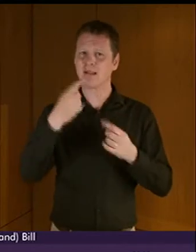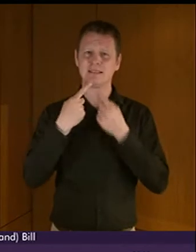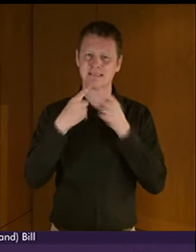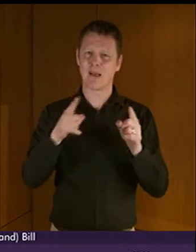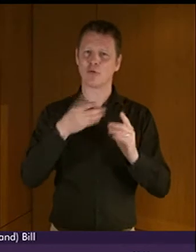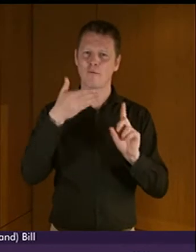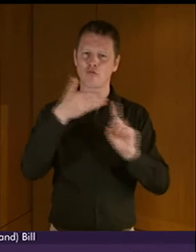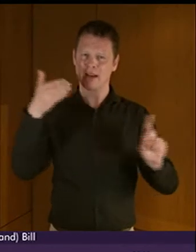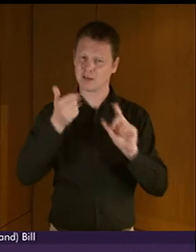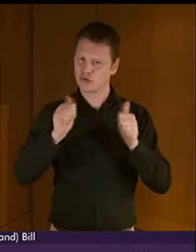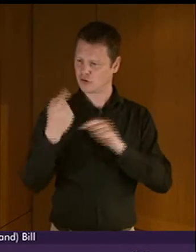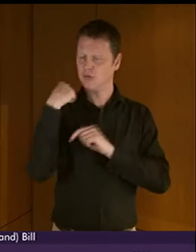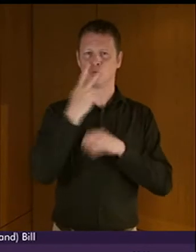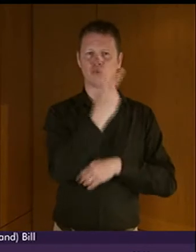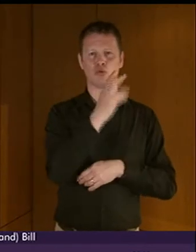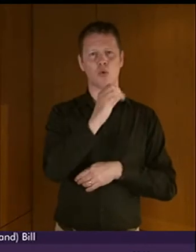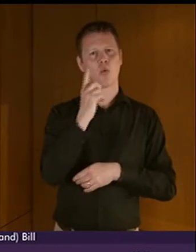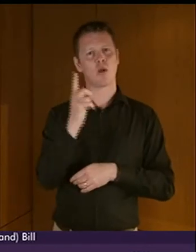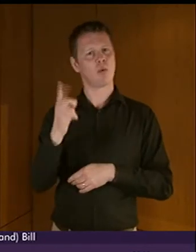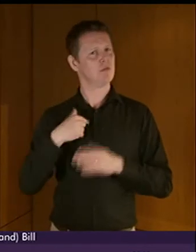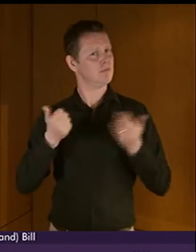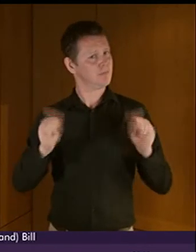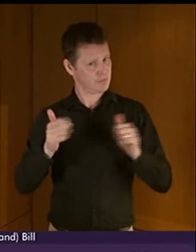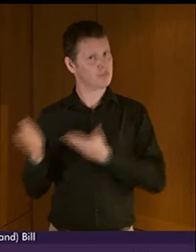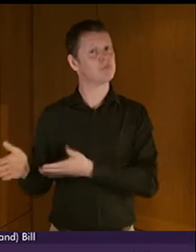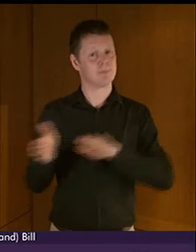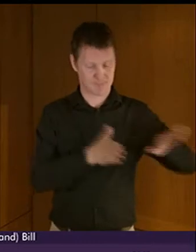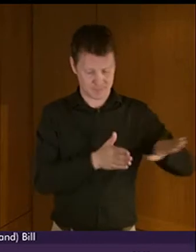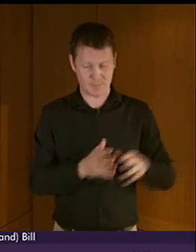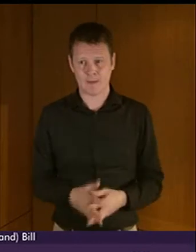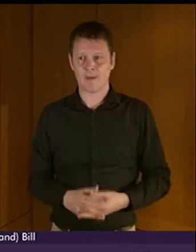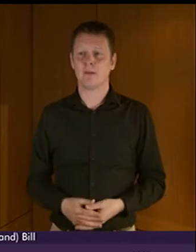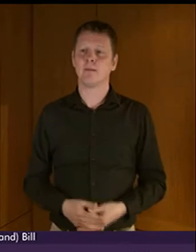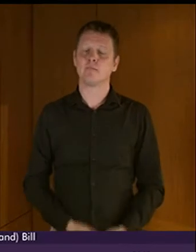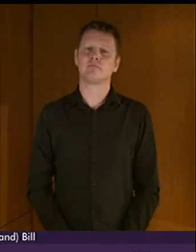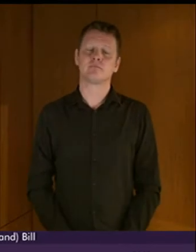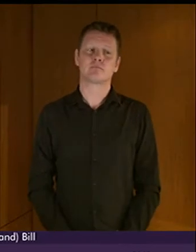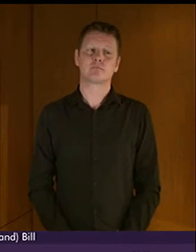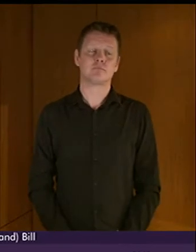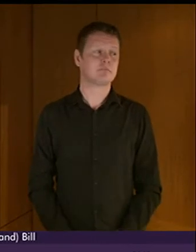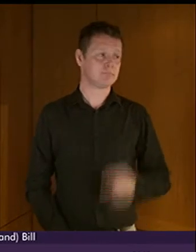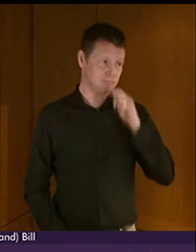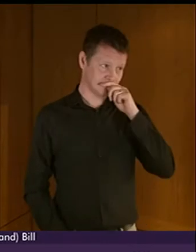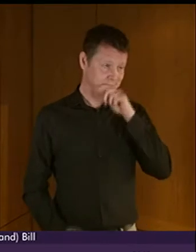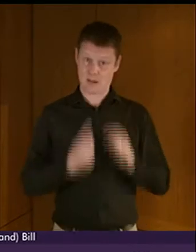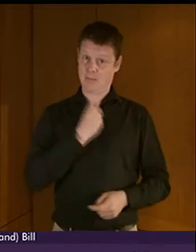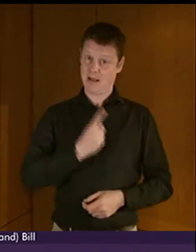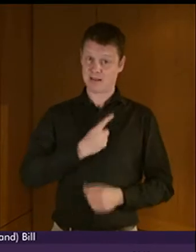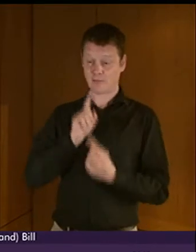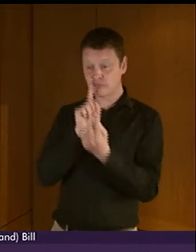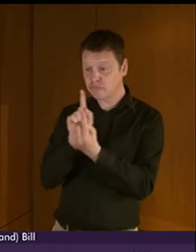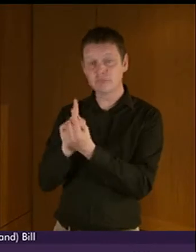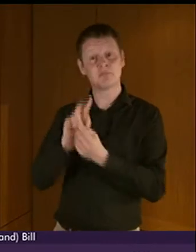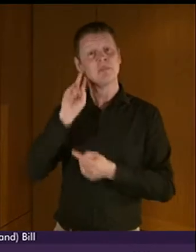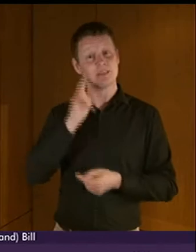in 2011. Now, had the opportunity to meet with a number of deaf and deafblind